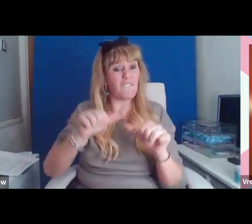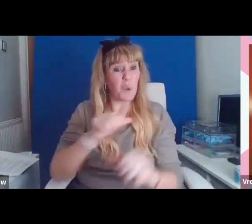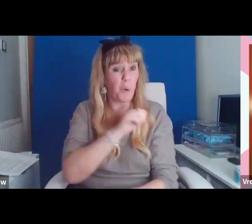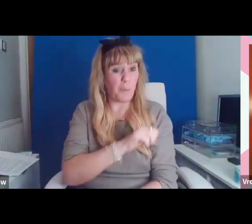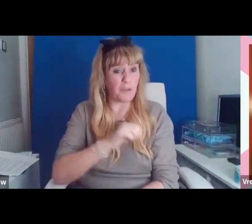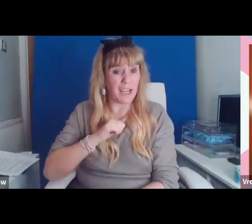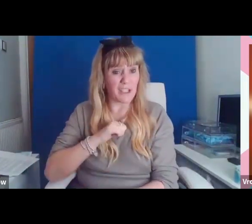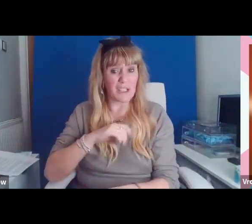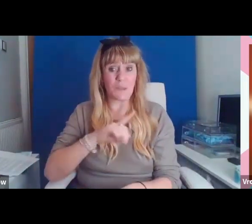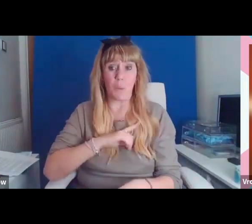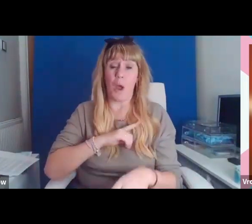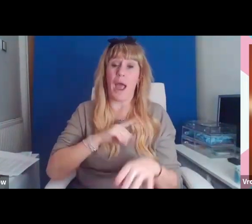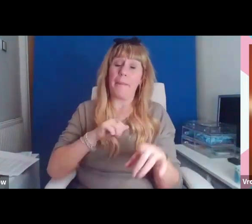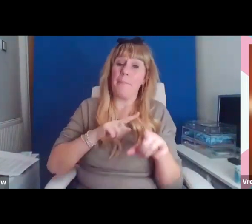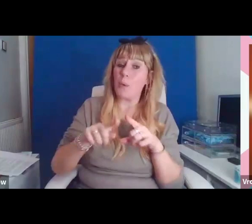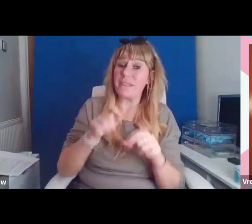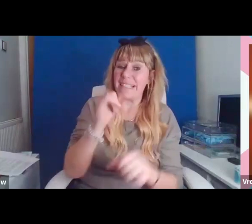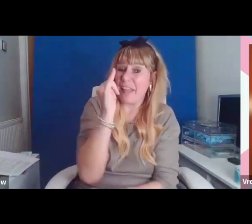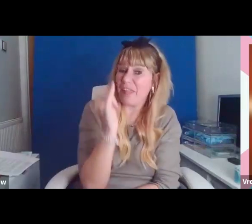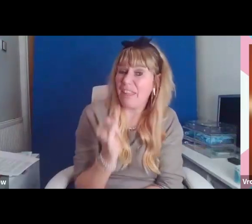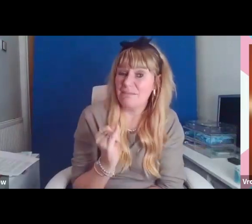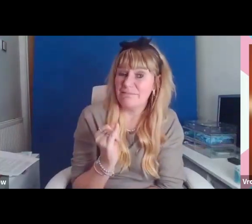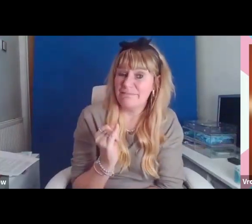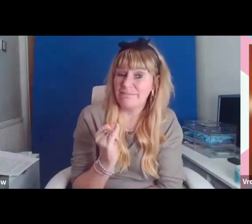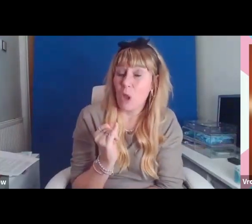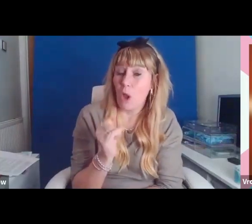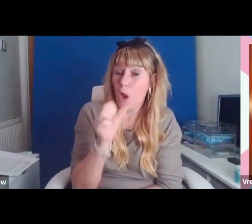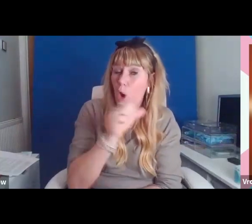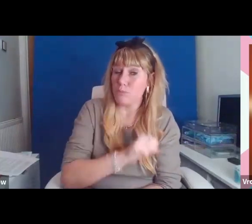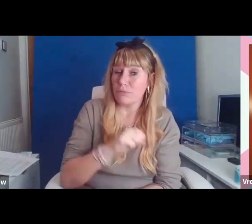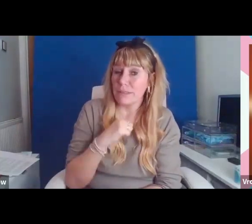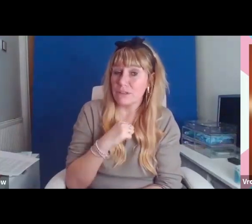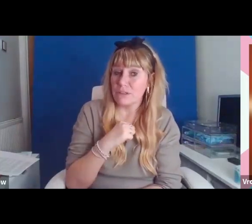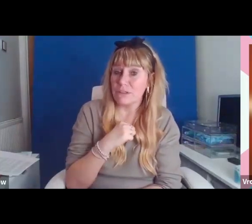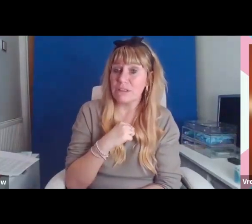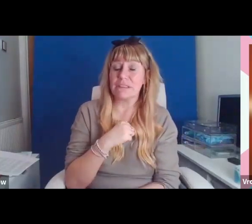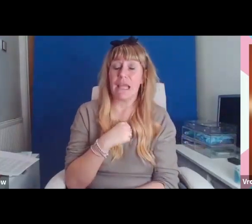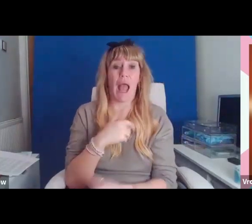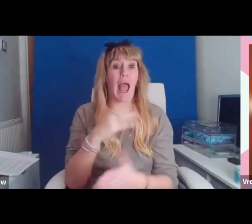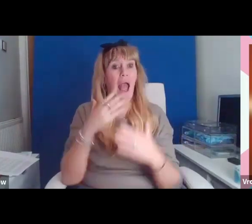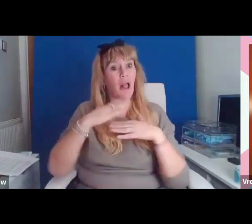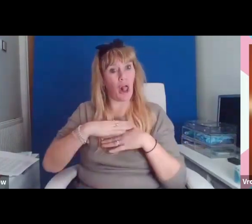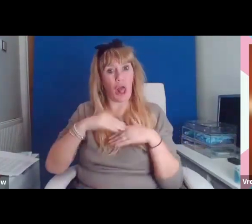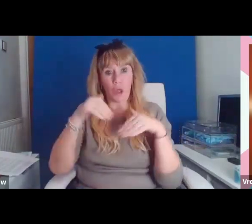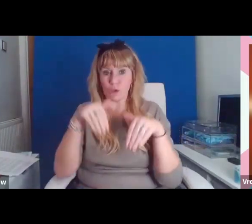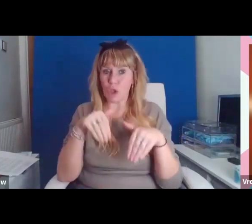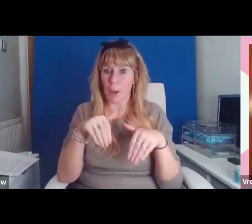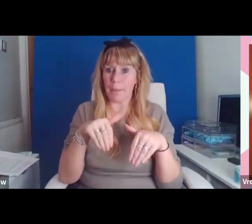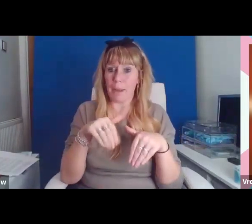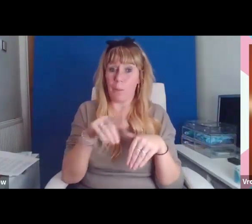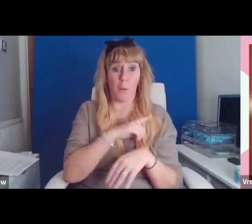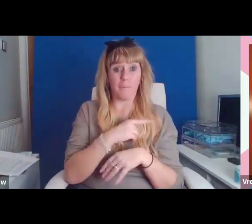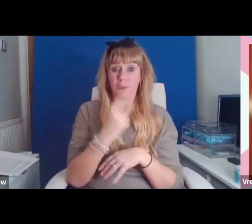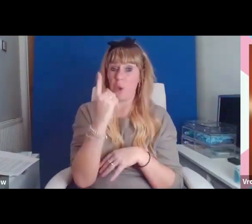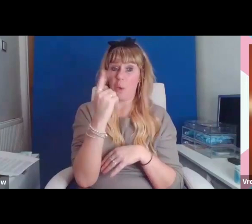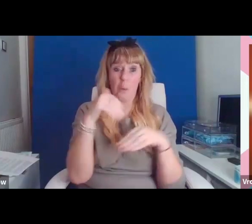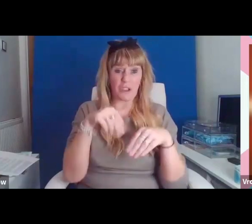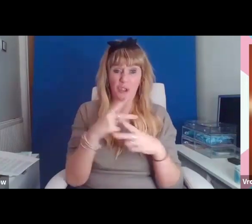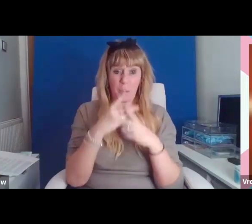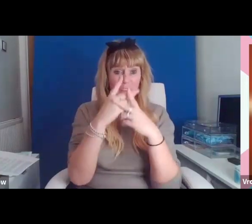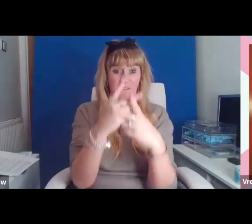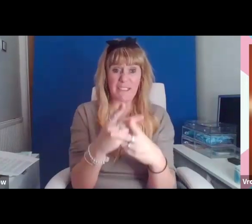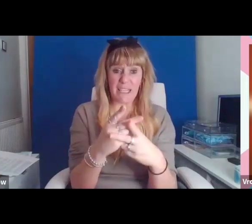thinner people these days. And clothes shopping is so much easier, with only one shop to visit, or none.